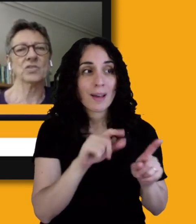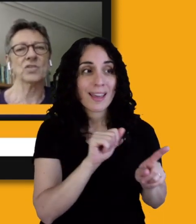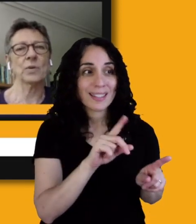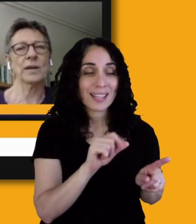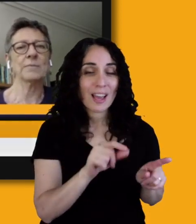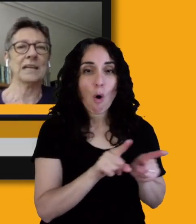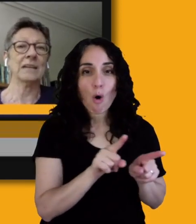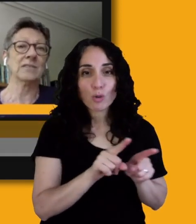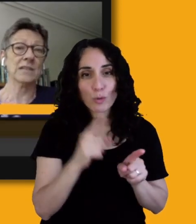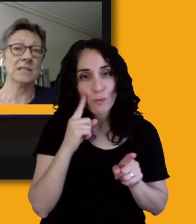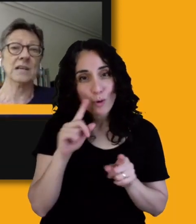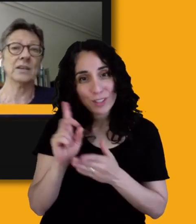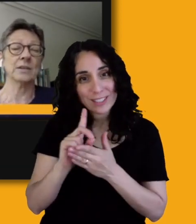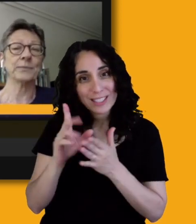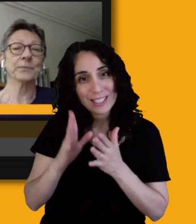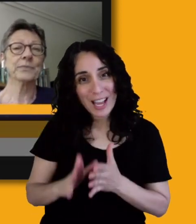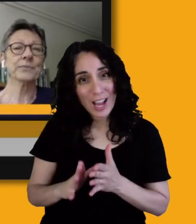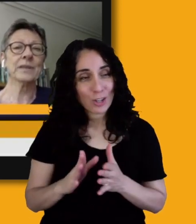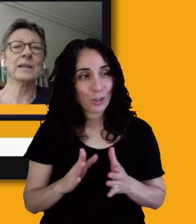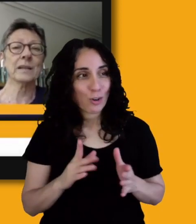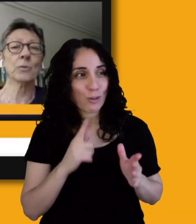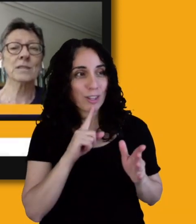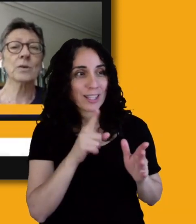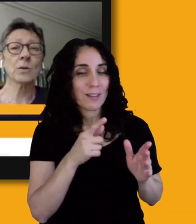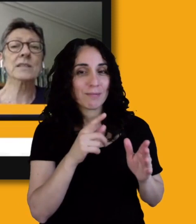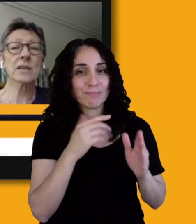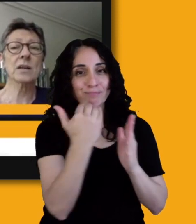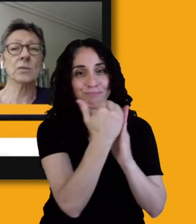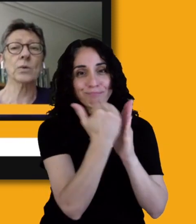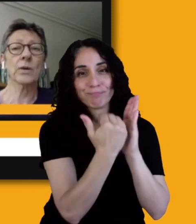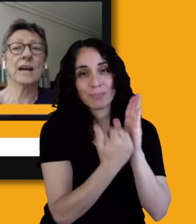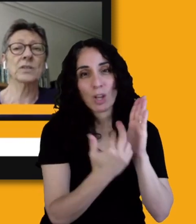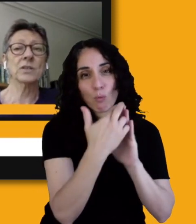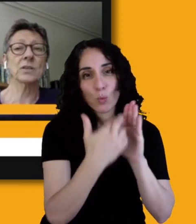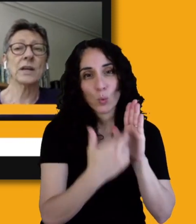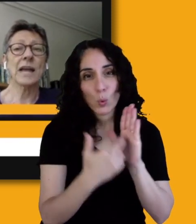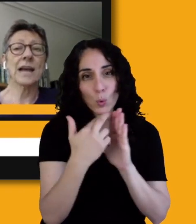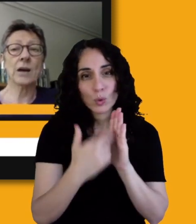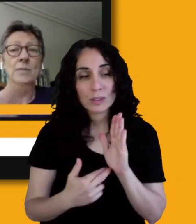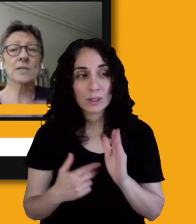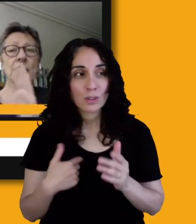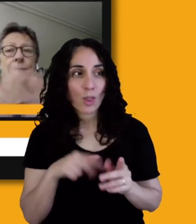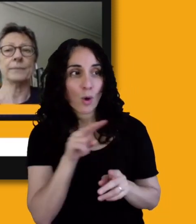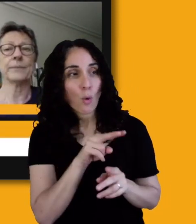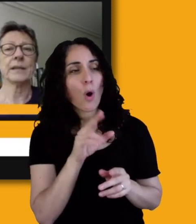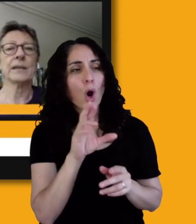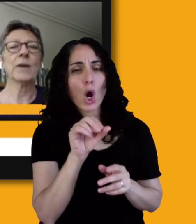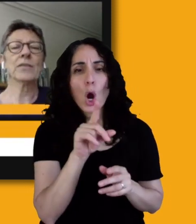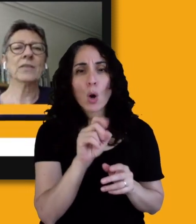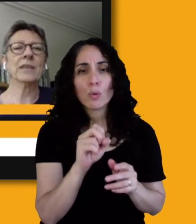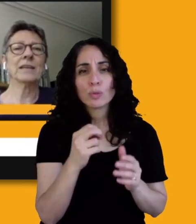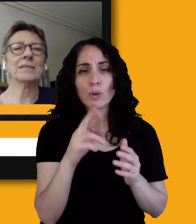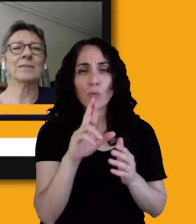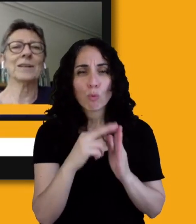do it. Meaning to the designer, you know, what, what's the code, what do I have to do? And now I'm done rather than, you know,